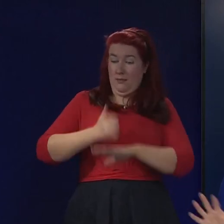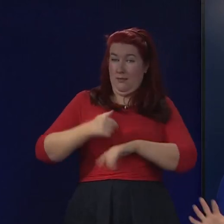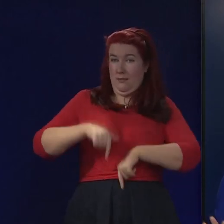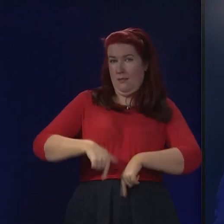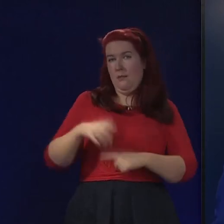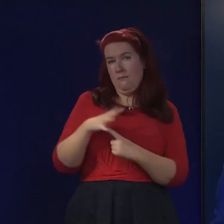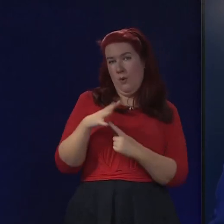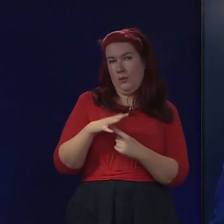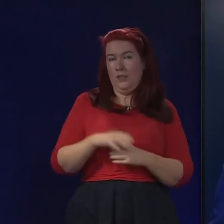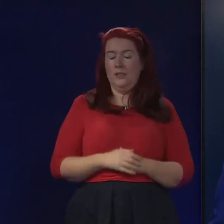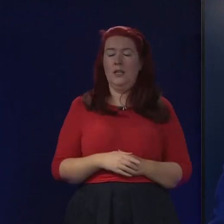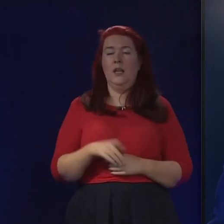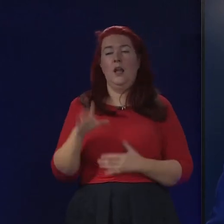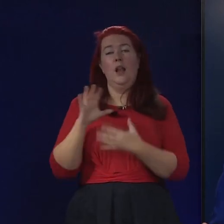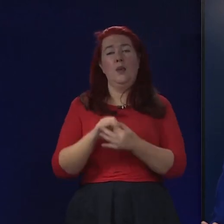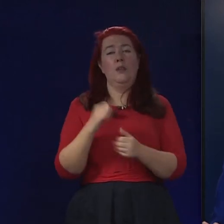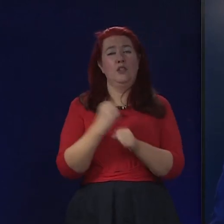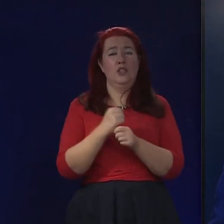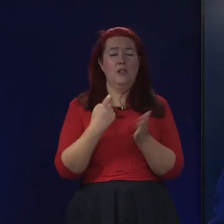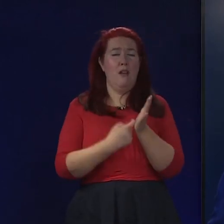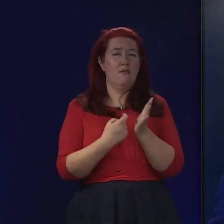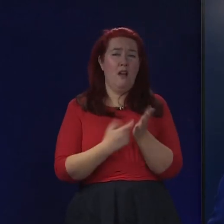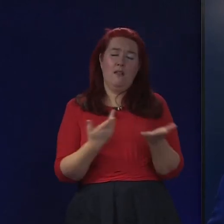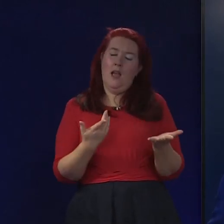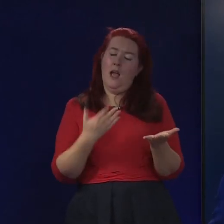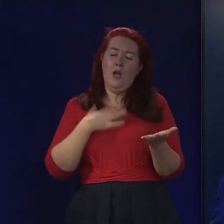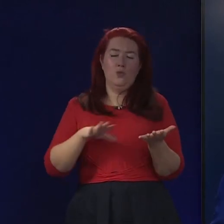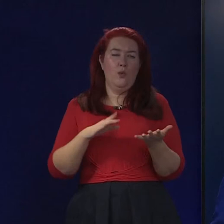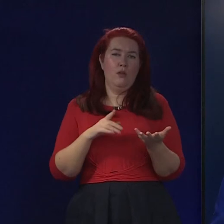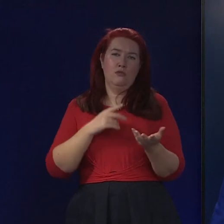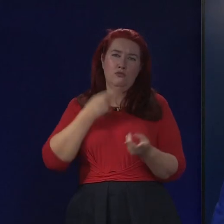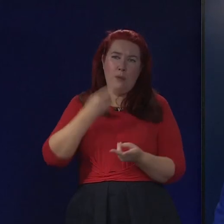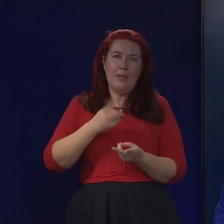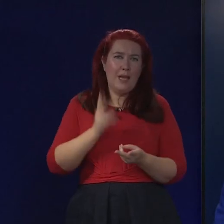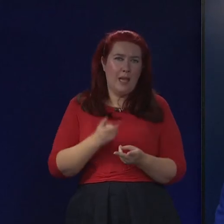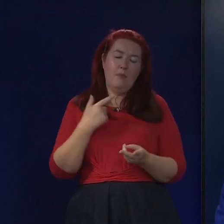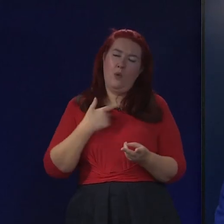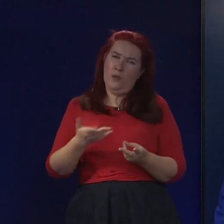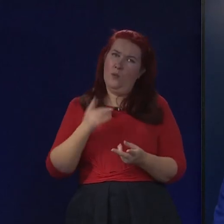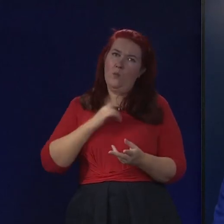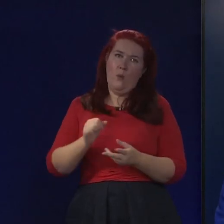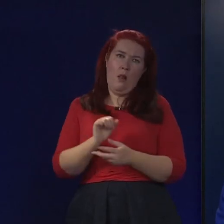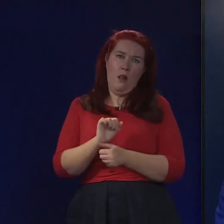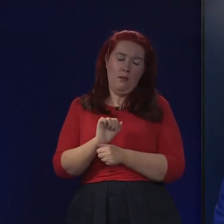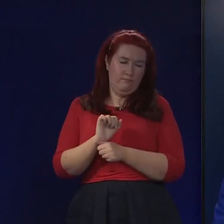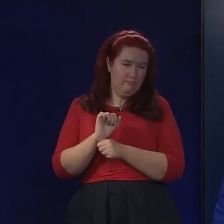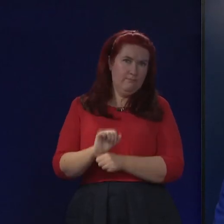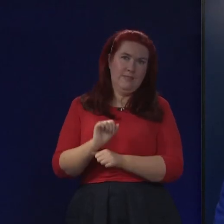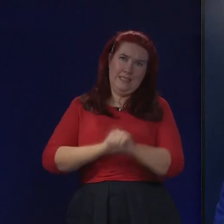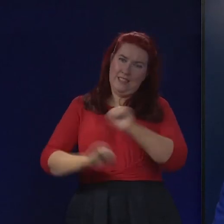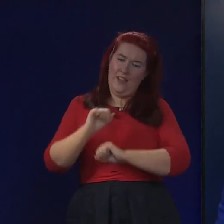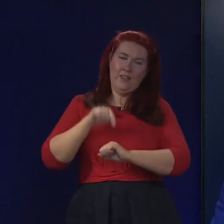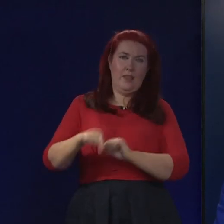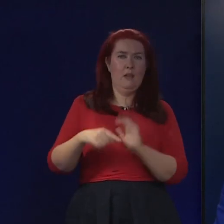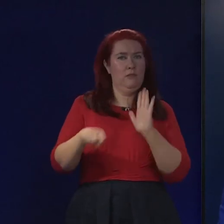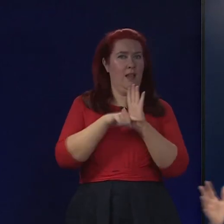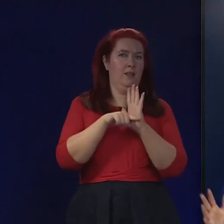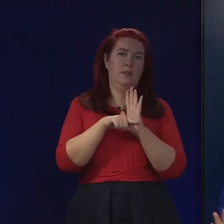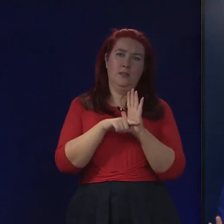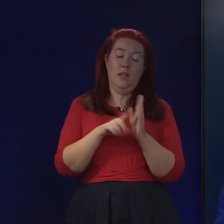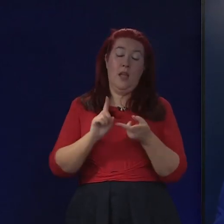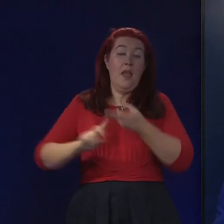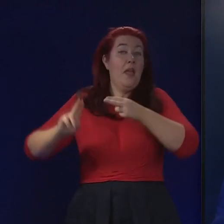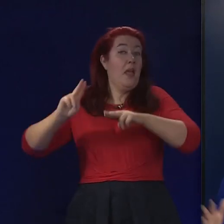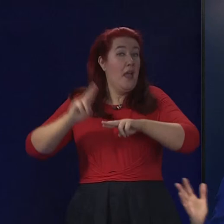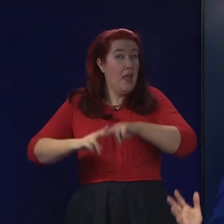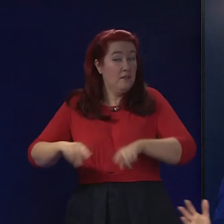And on the GRR point, I'm not going to repeat everything I've already said there, but we will vigorously defend the legislation, depending on if there is